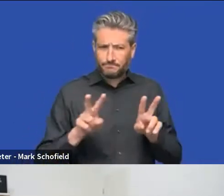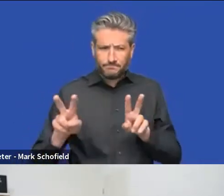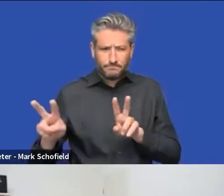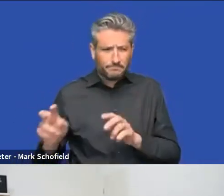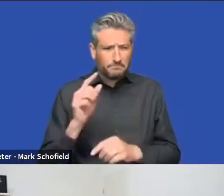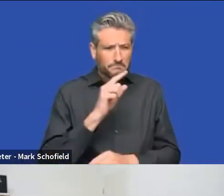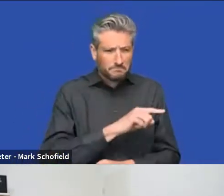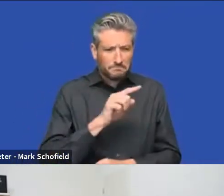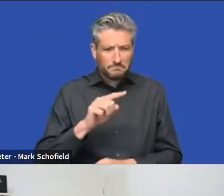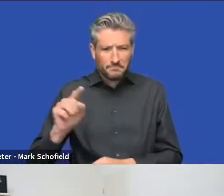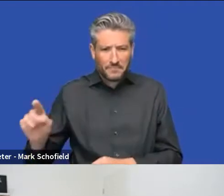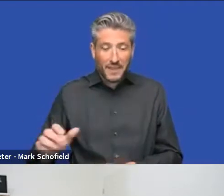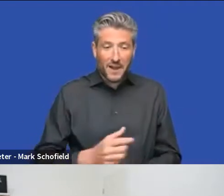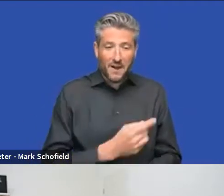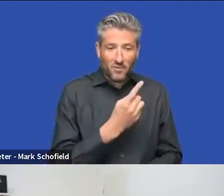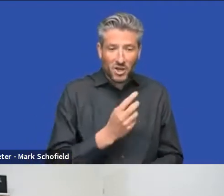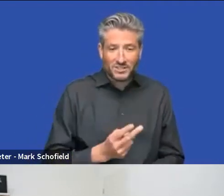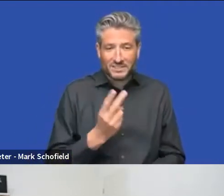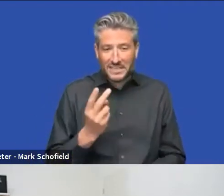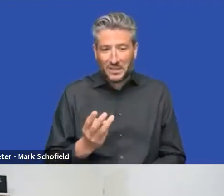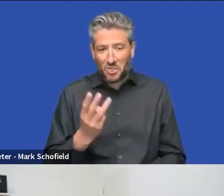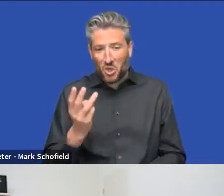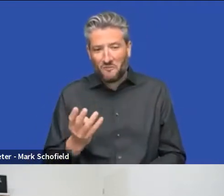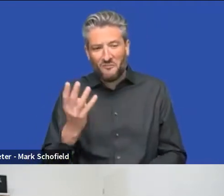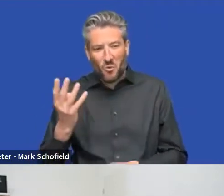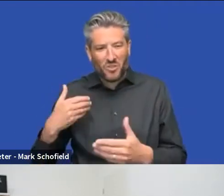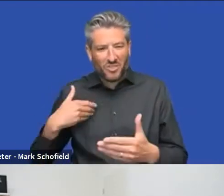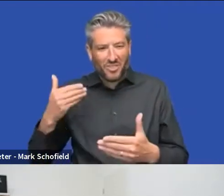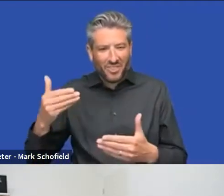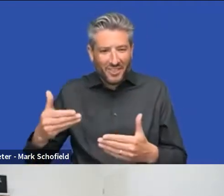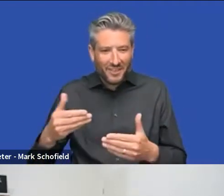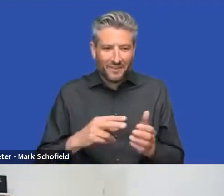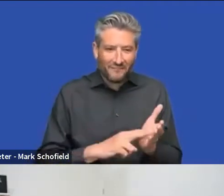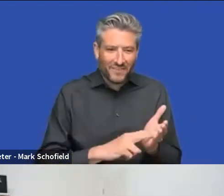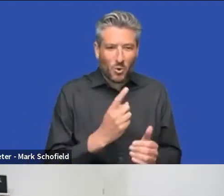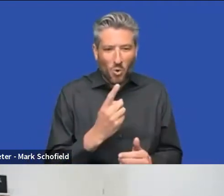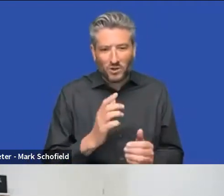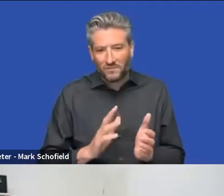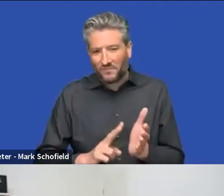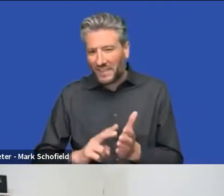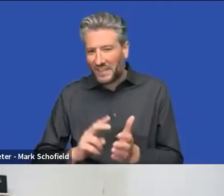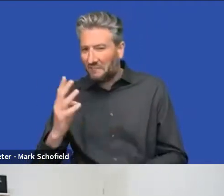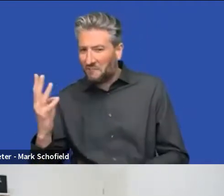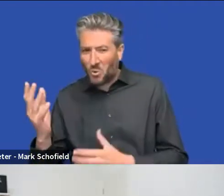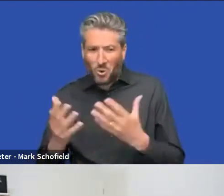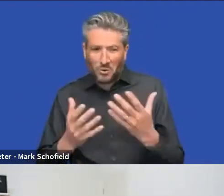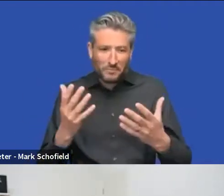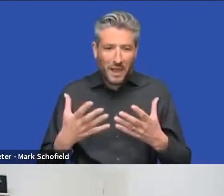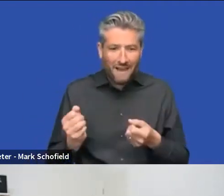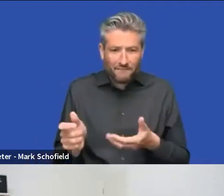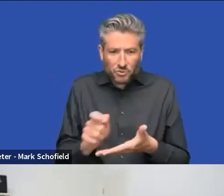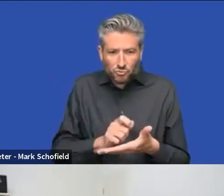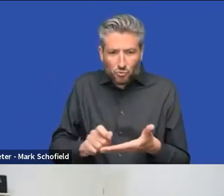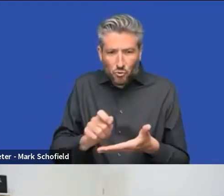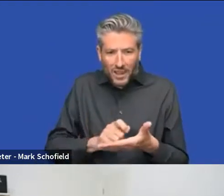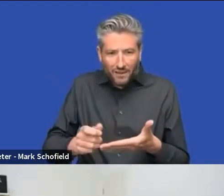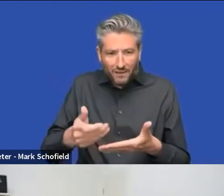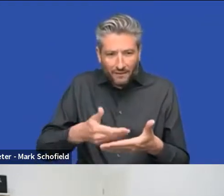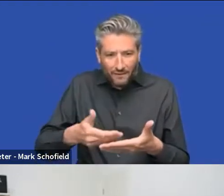drawings of, uh, of, uh, the back office for version one and for, for version four and, uh, uh, the, V seven one, which was probably the, the biggest